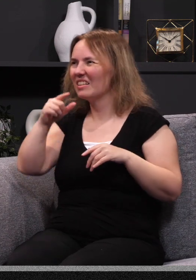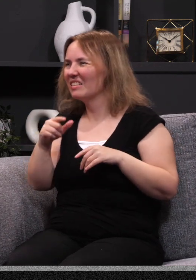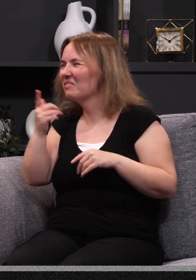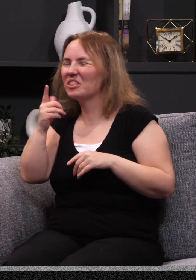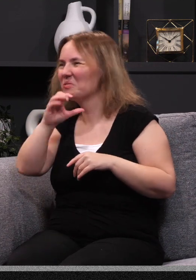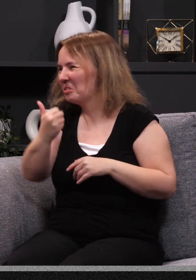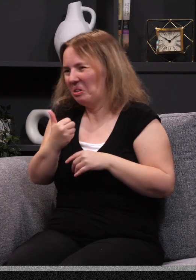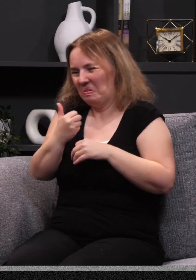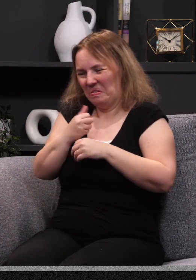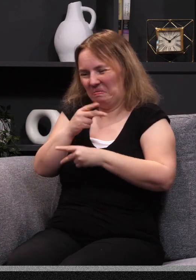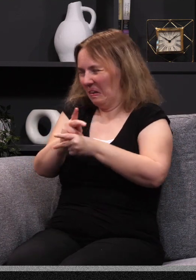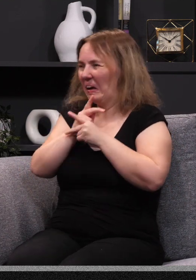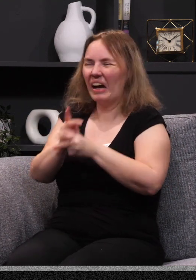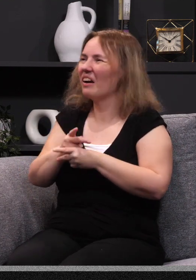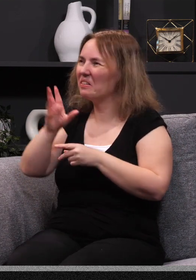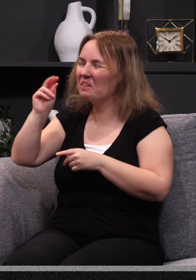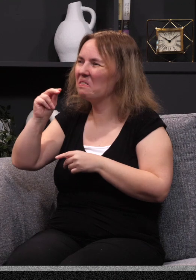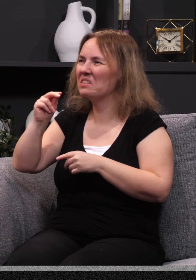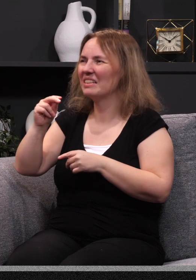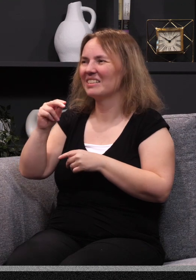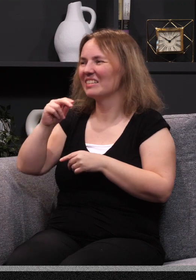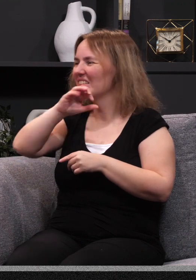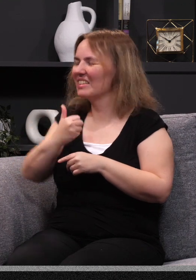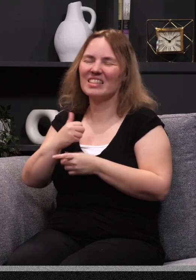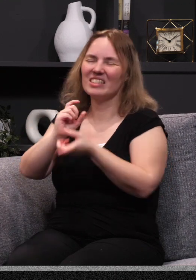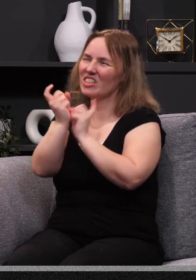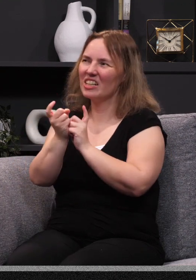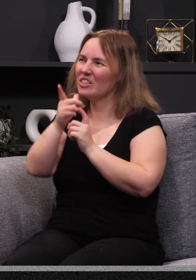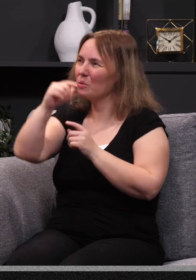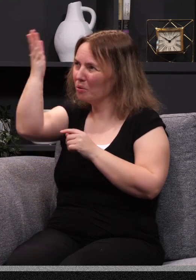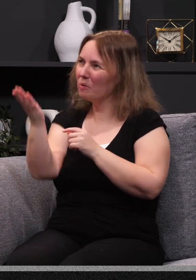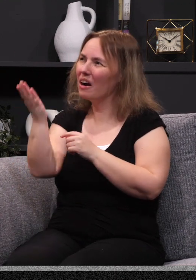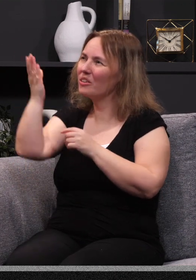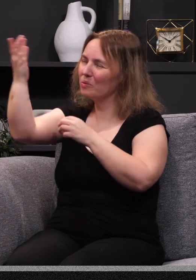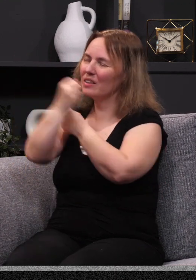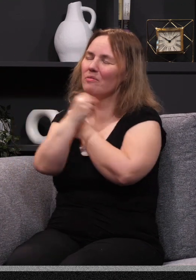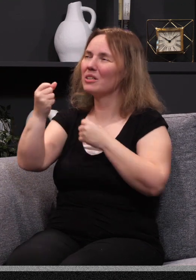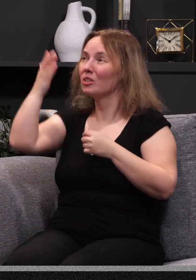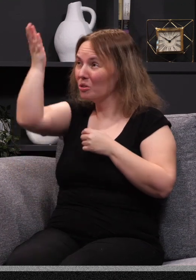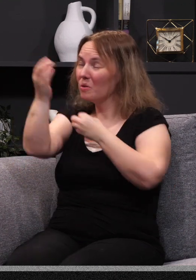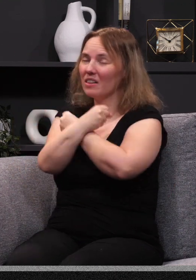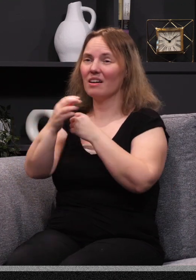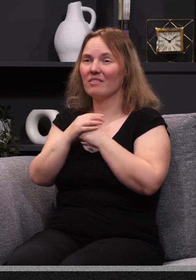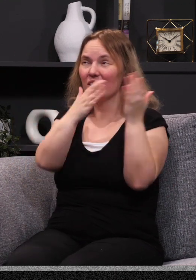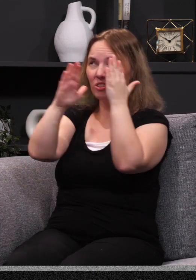care. I'm going to understand that I may not understand. But it doesn't change who you are. You love me. You are love.